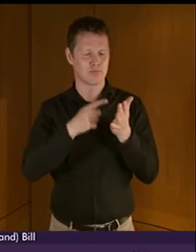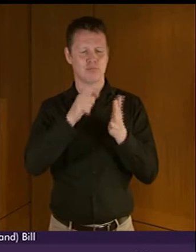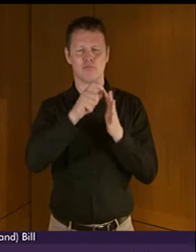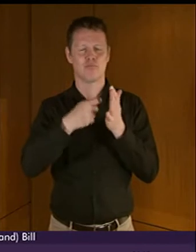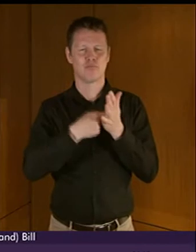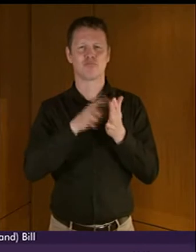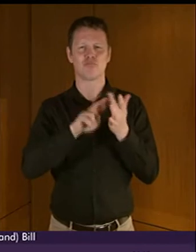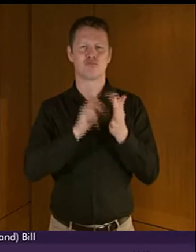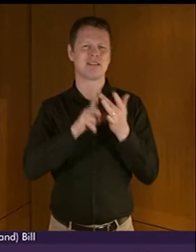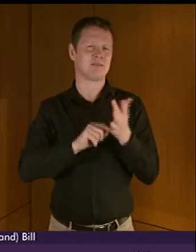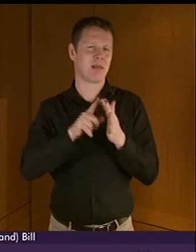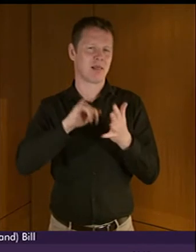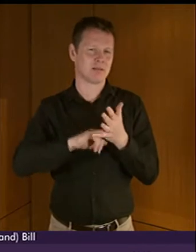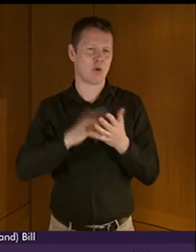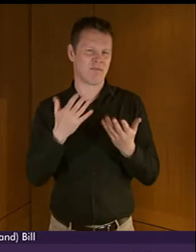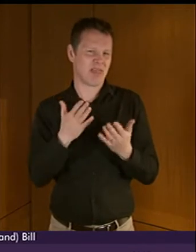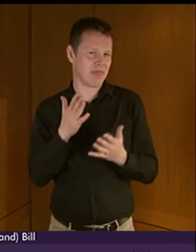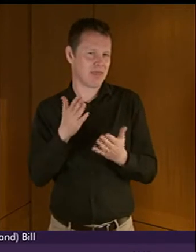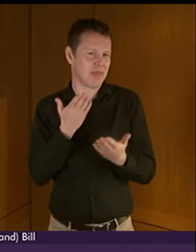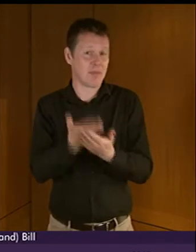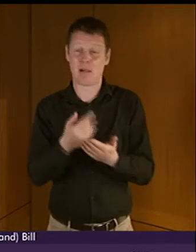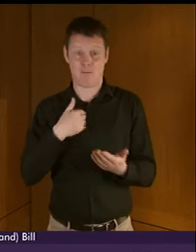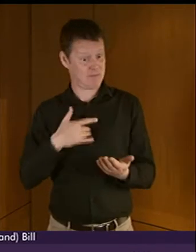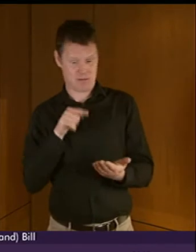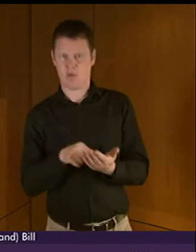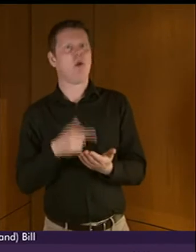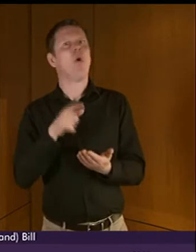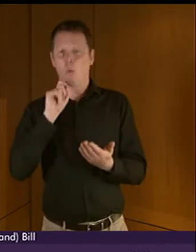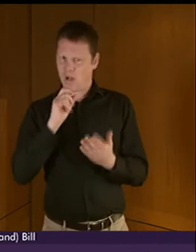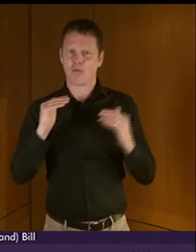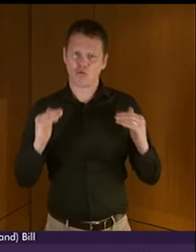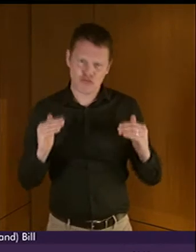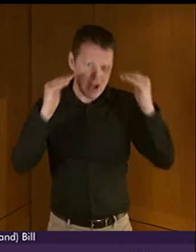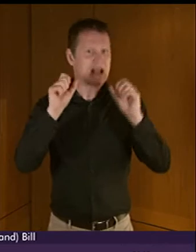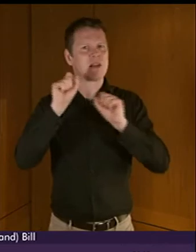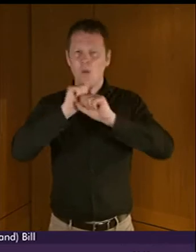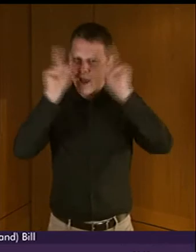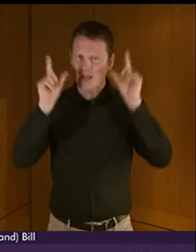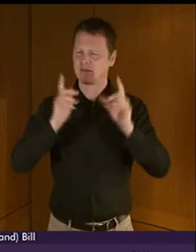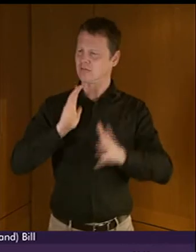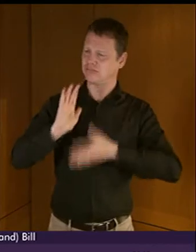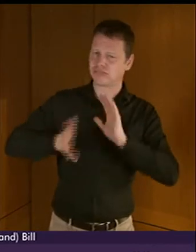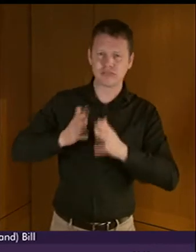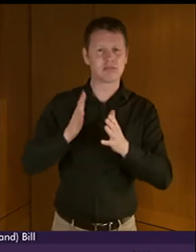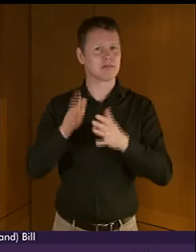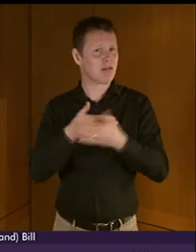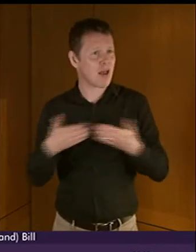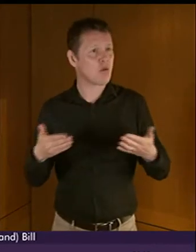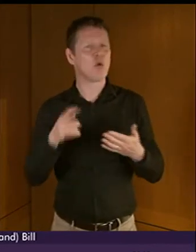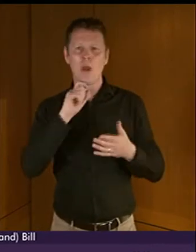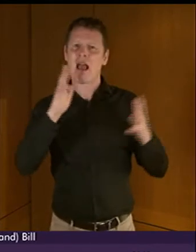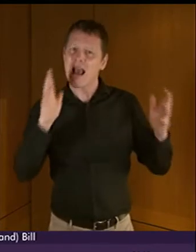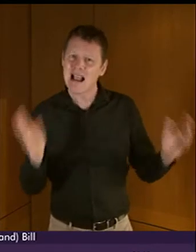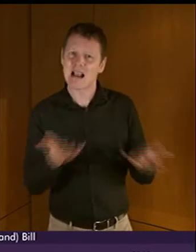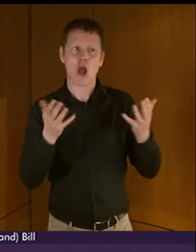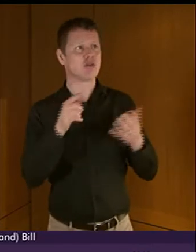well in working towards raising the awareness of British Sign Language and, importantly, to encourage others, and particularly those